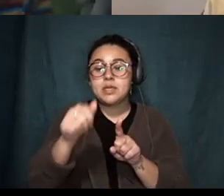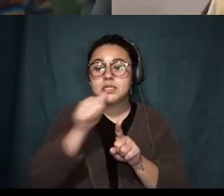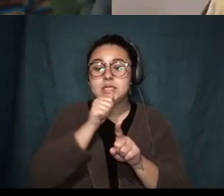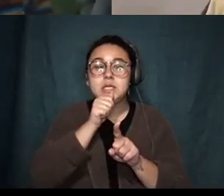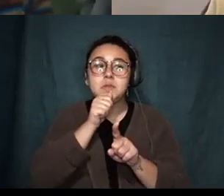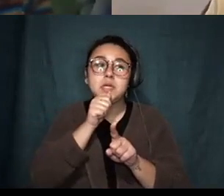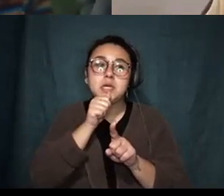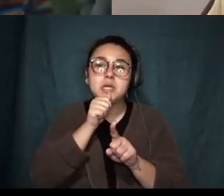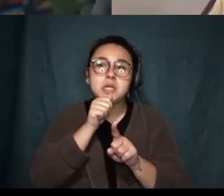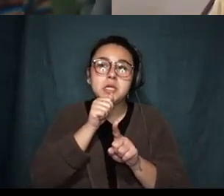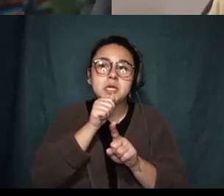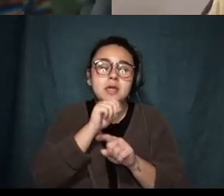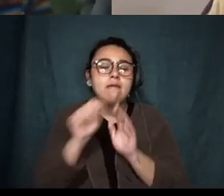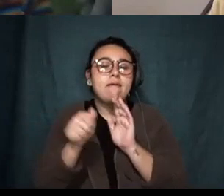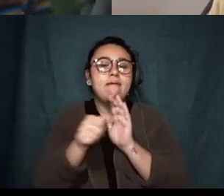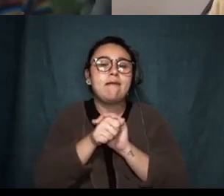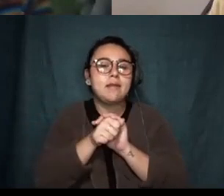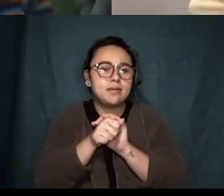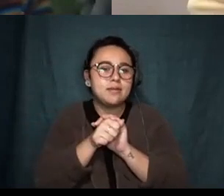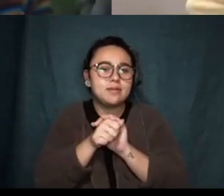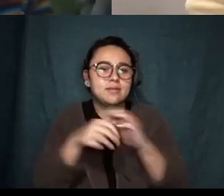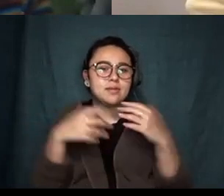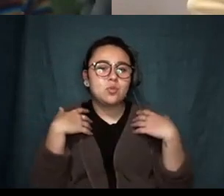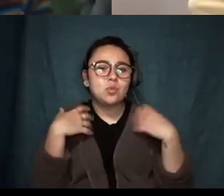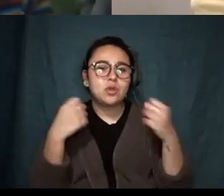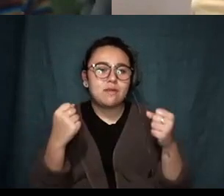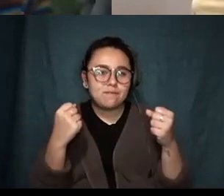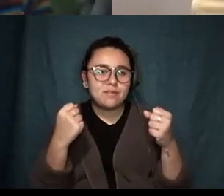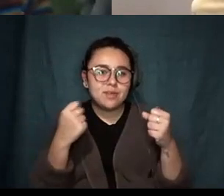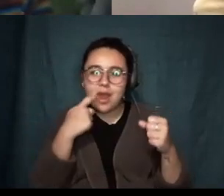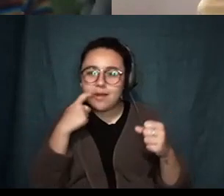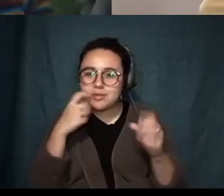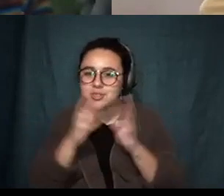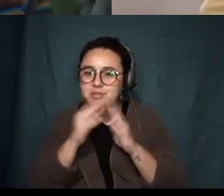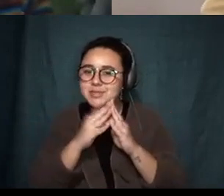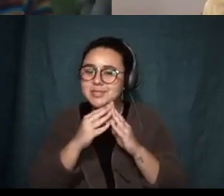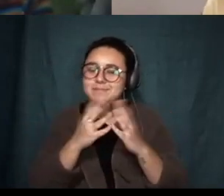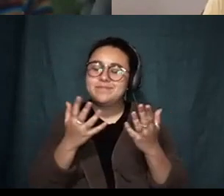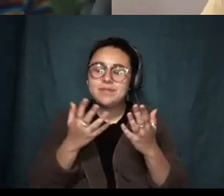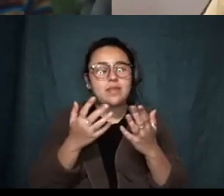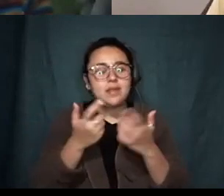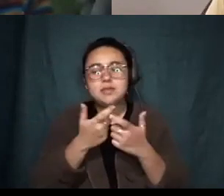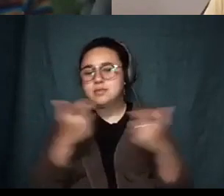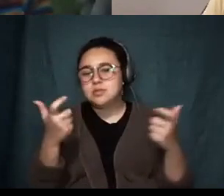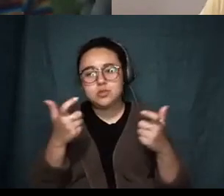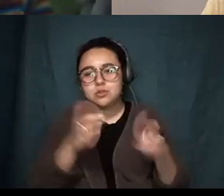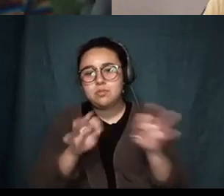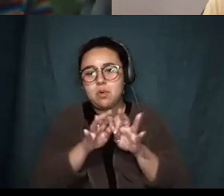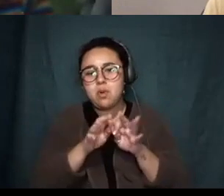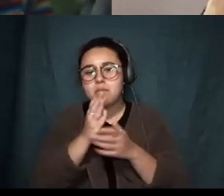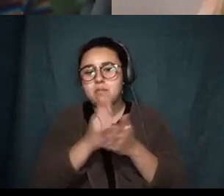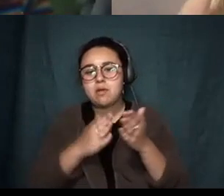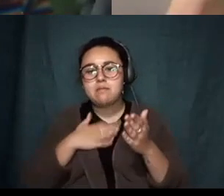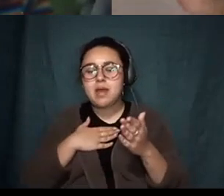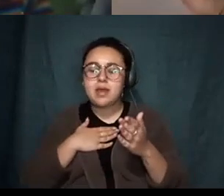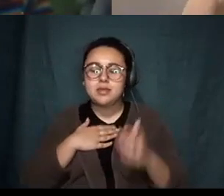uh uh are a huge part of have been a huge part of my you know zoom recovery meetings